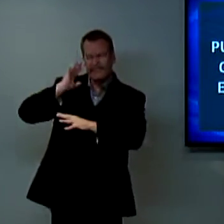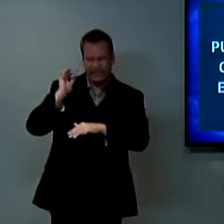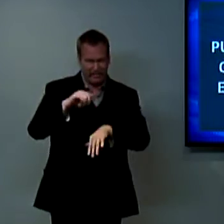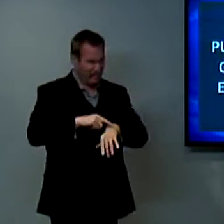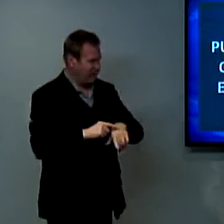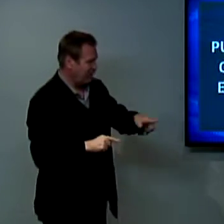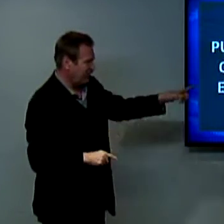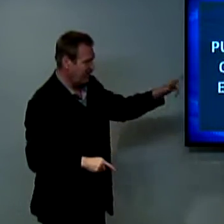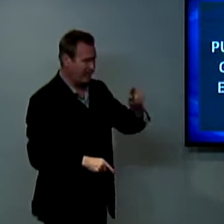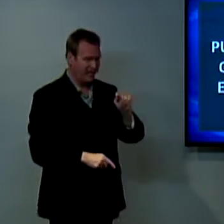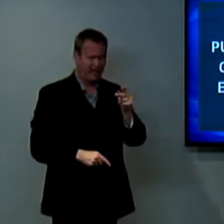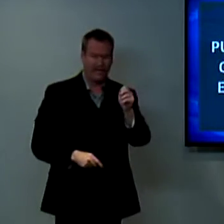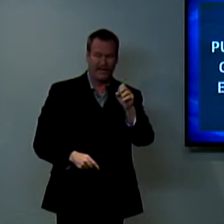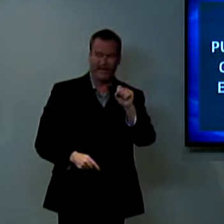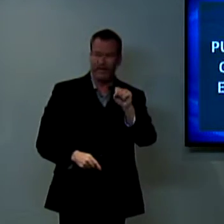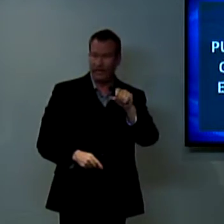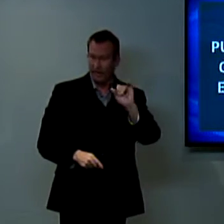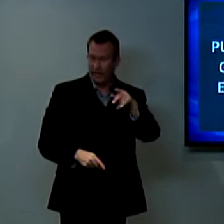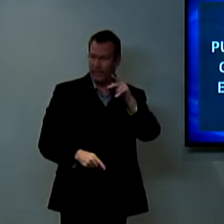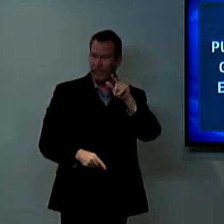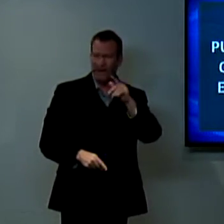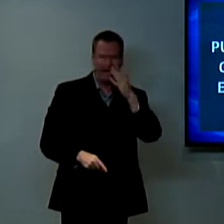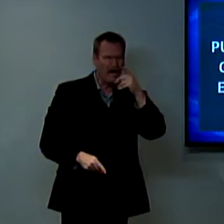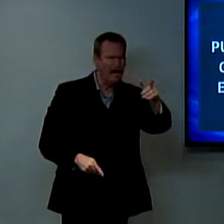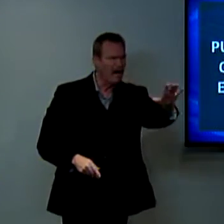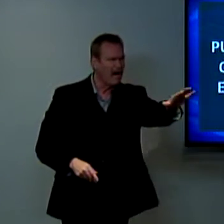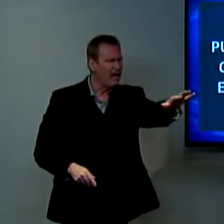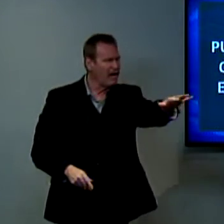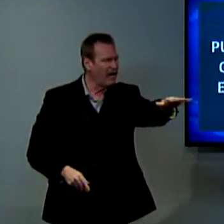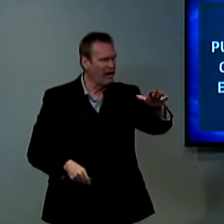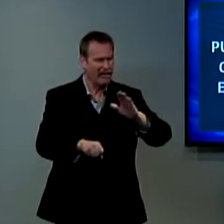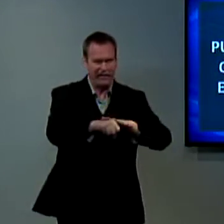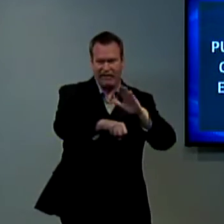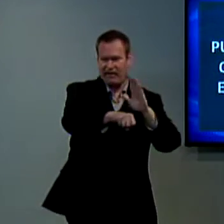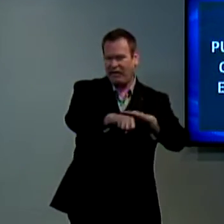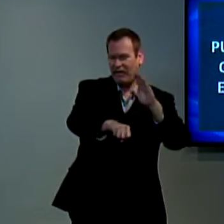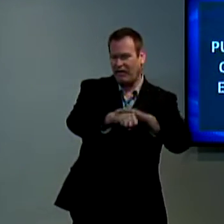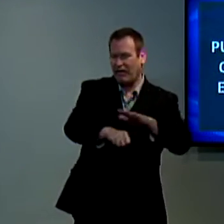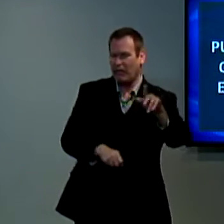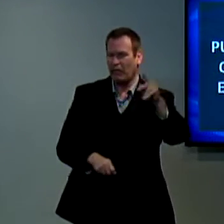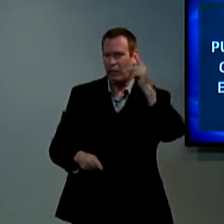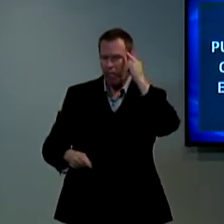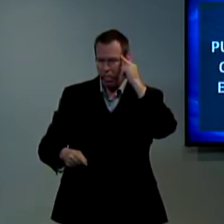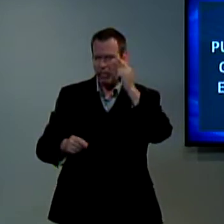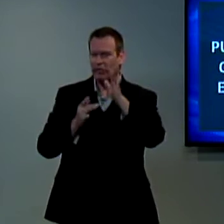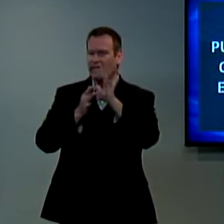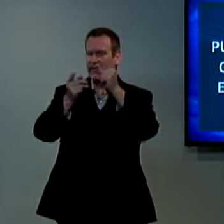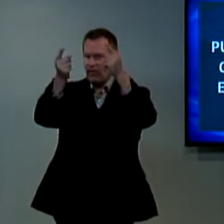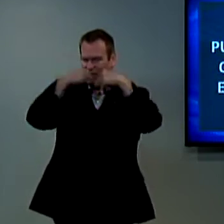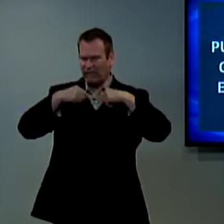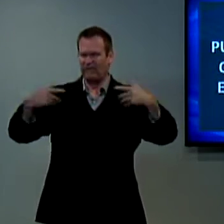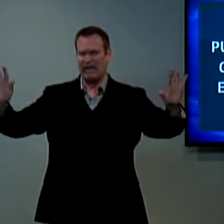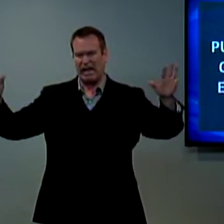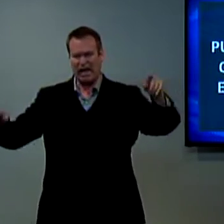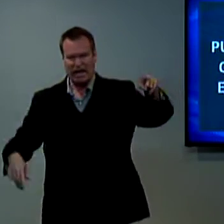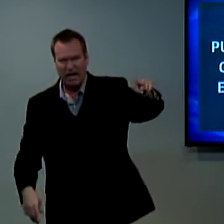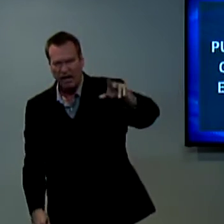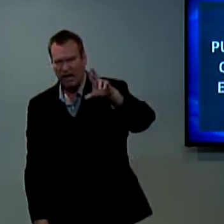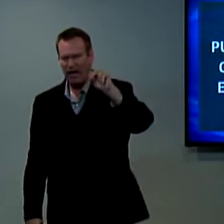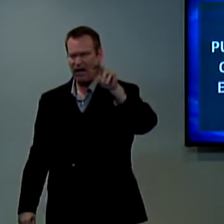And, you know, the exact same thing was happening in the town of Thessalonica. And so Paul writes this letter to one of you think